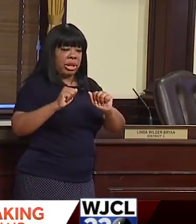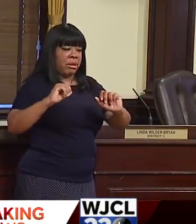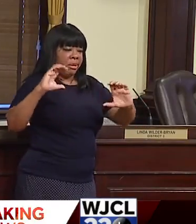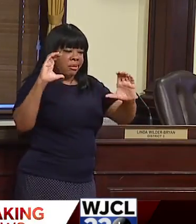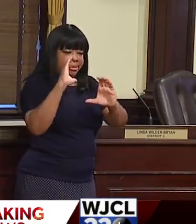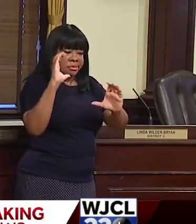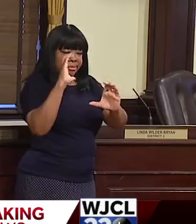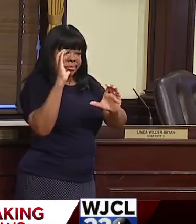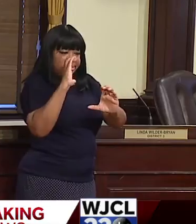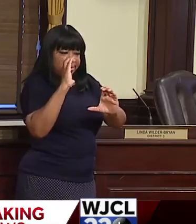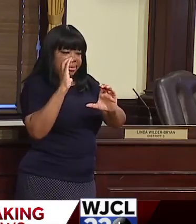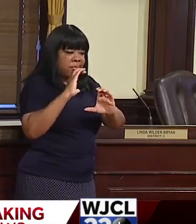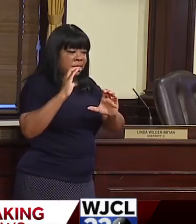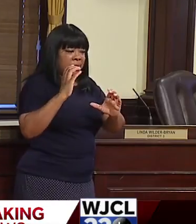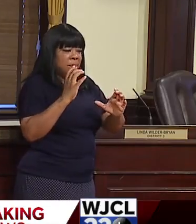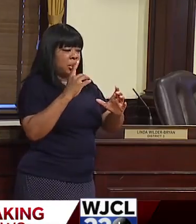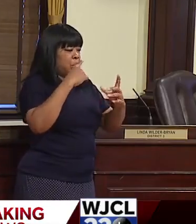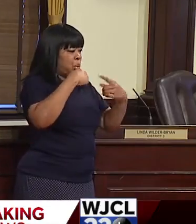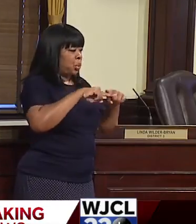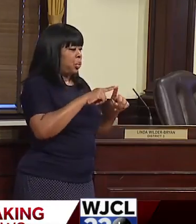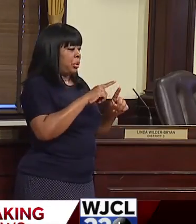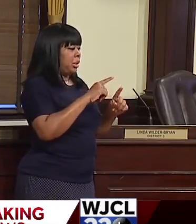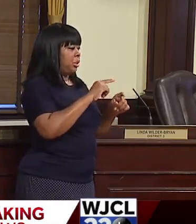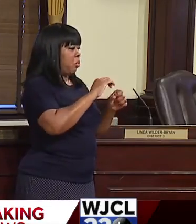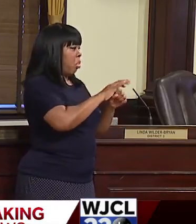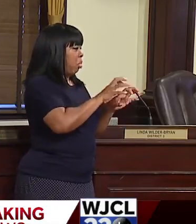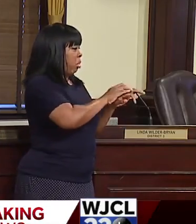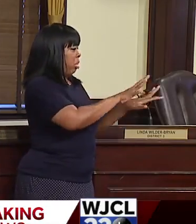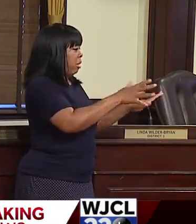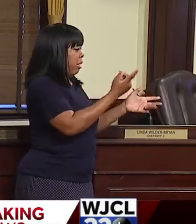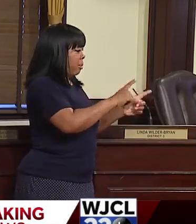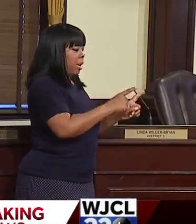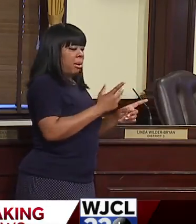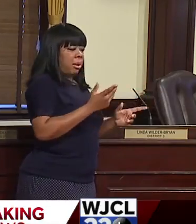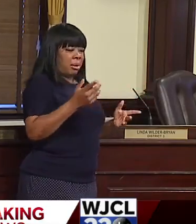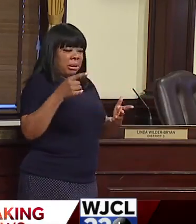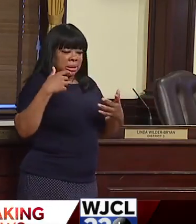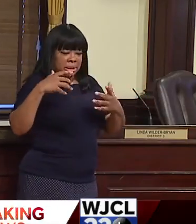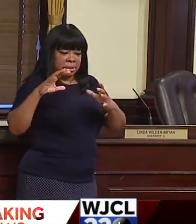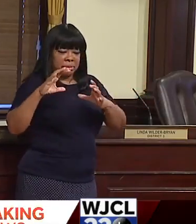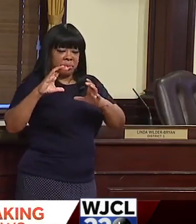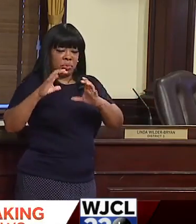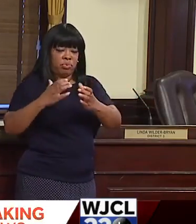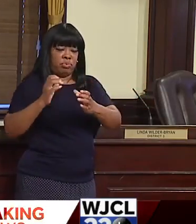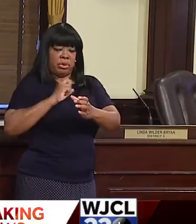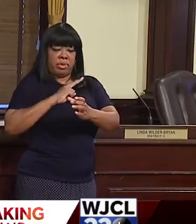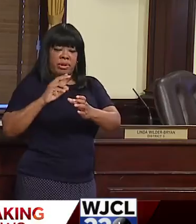to be able in the midst of a very, um,